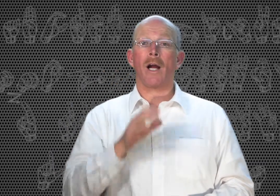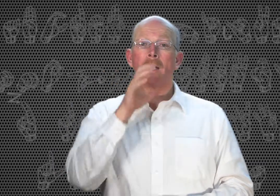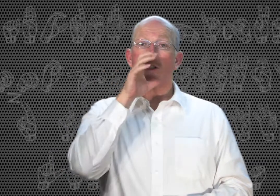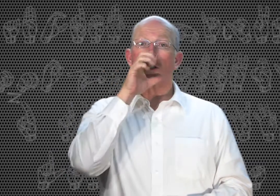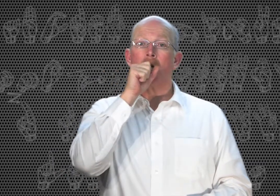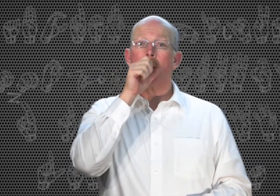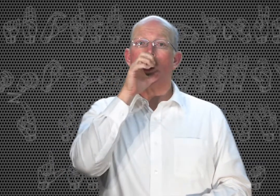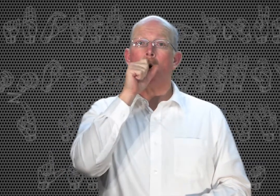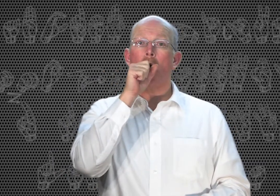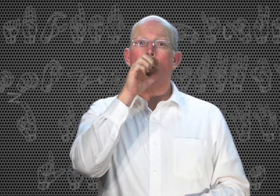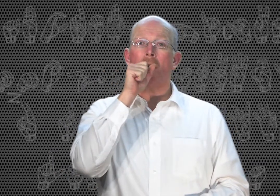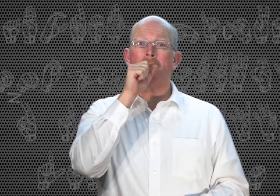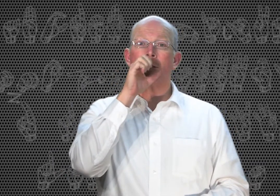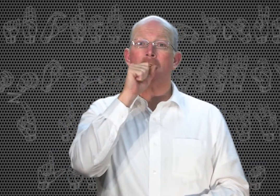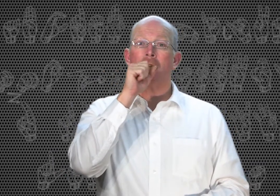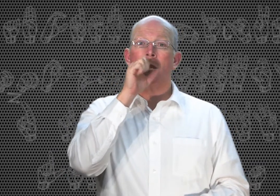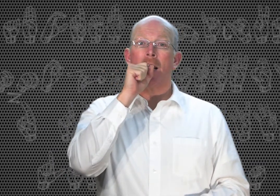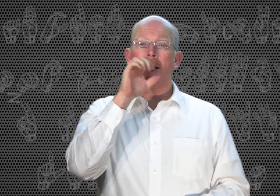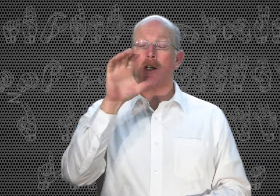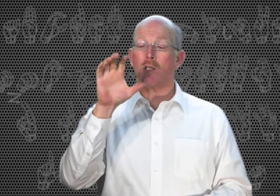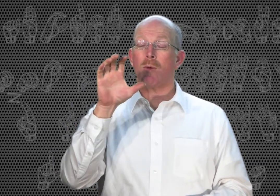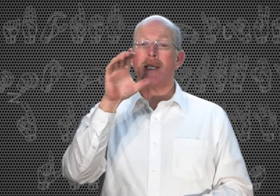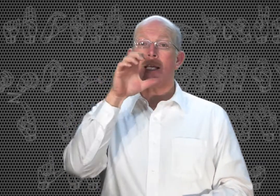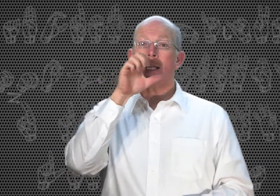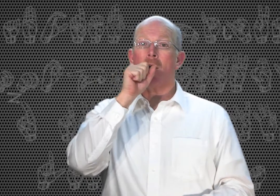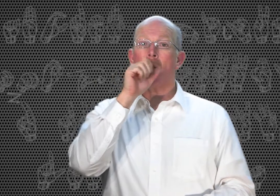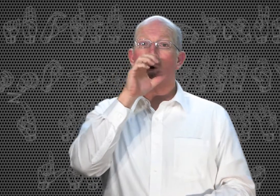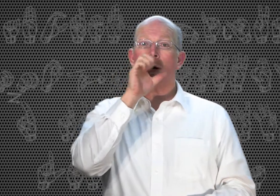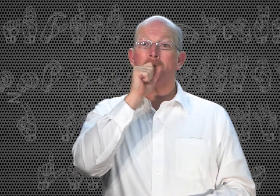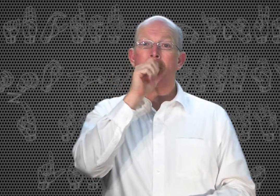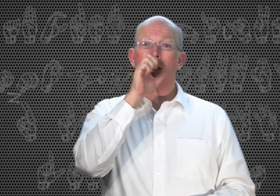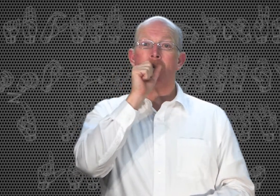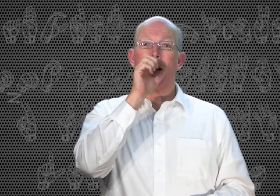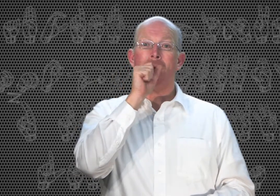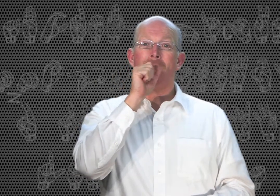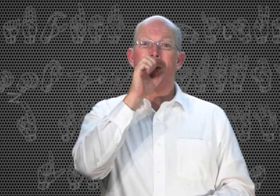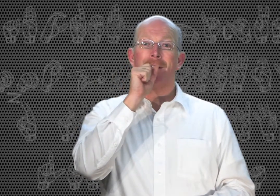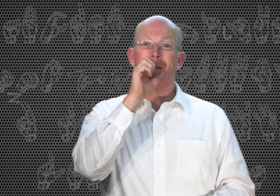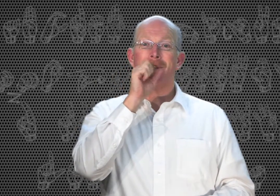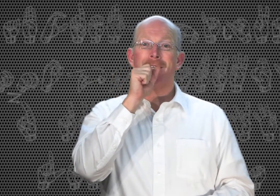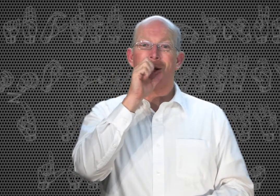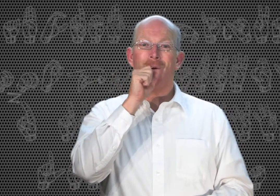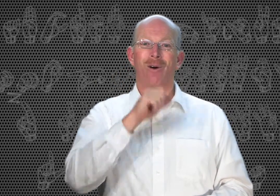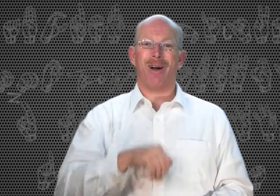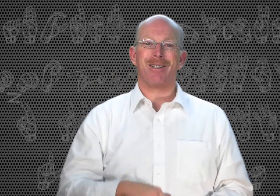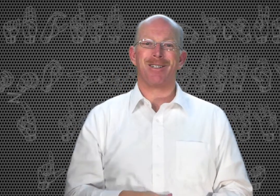Orange. Orange. Like you're squeezing the orange into your mouth. Orange.